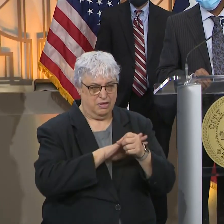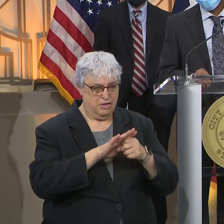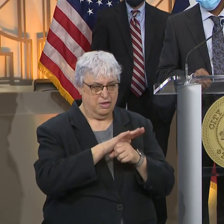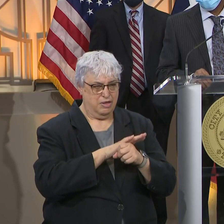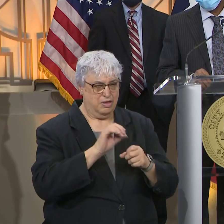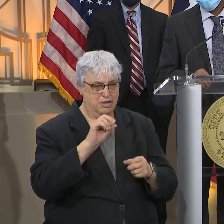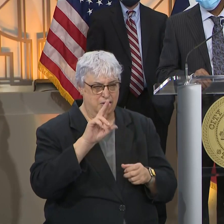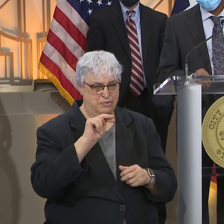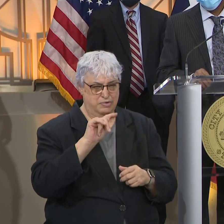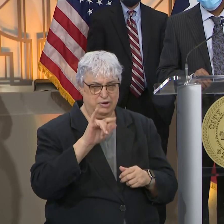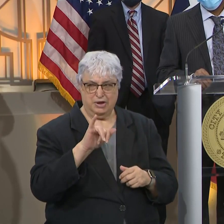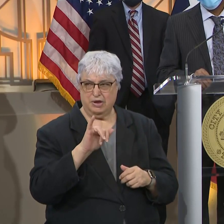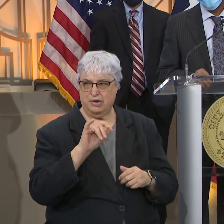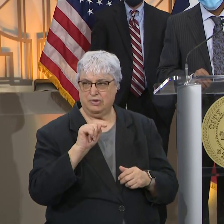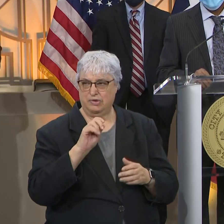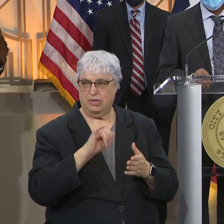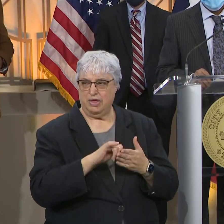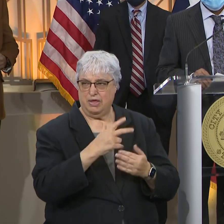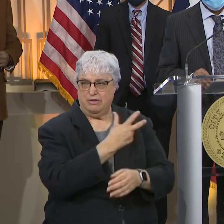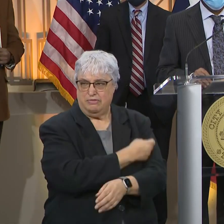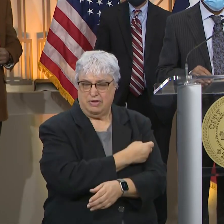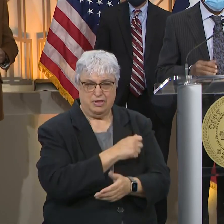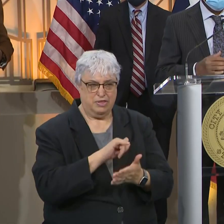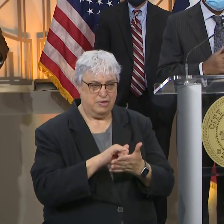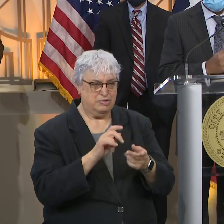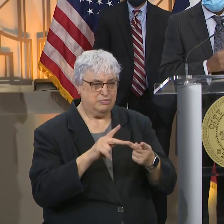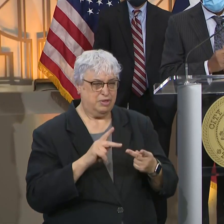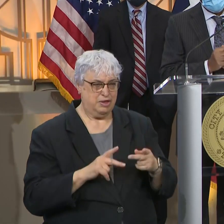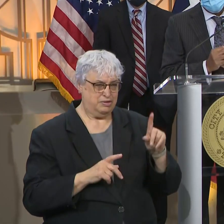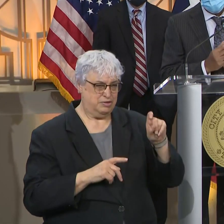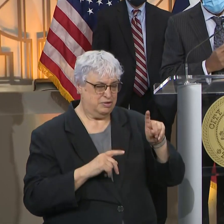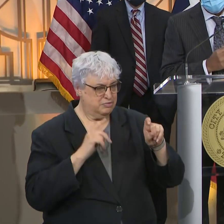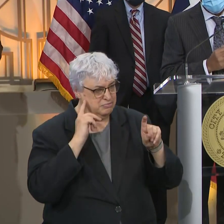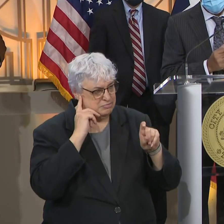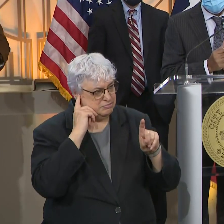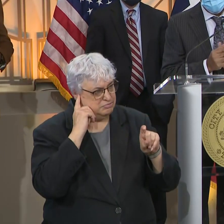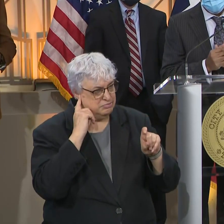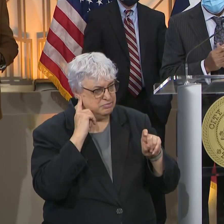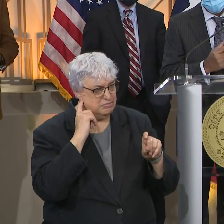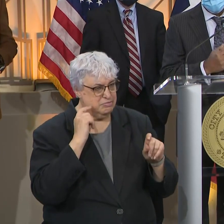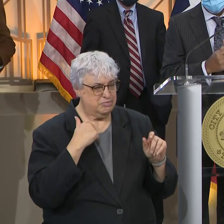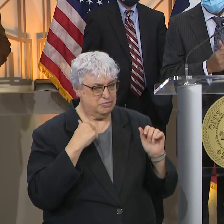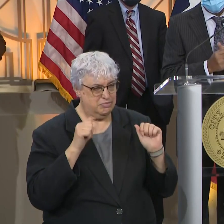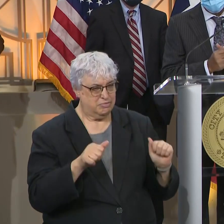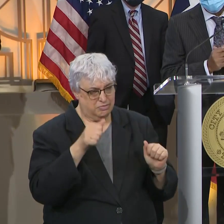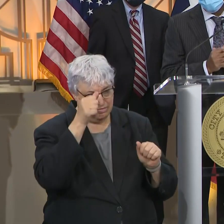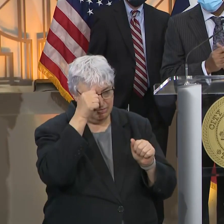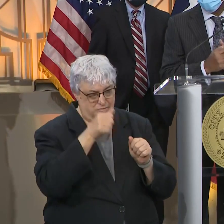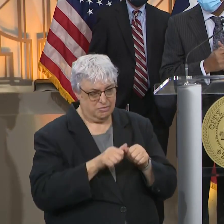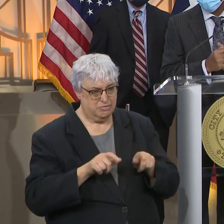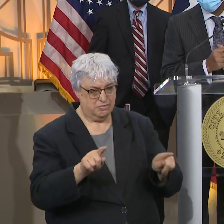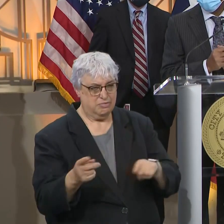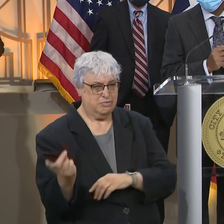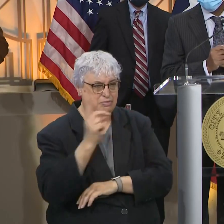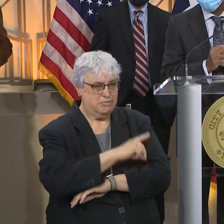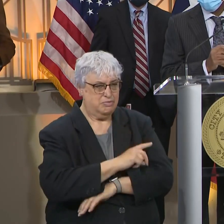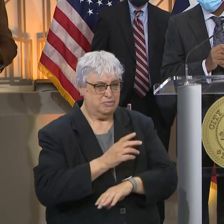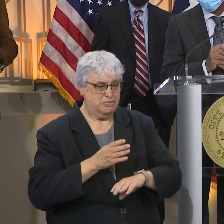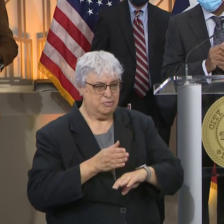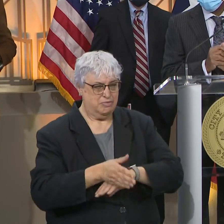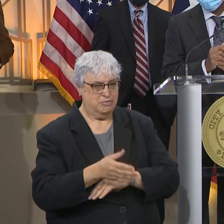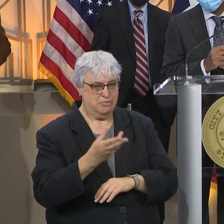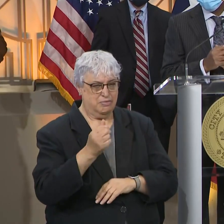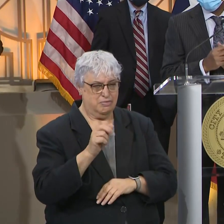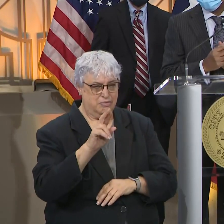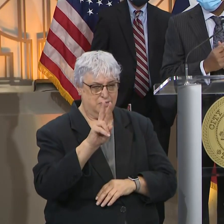be eligible to get vaccinated at those sites? Yeah. Look, I can't remember during the days after Harvey, we pulled